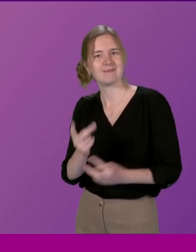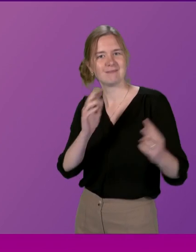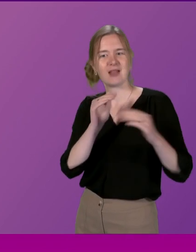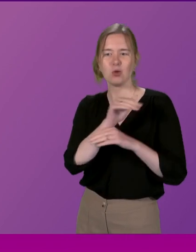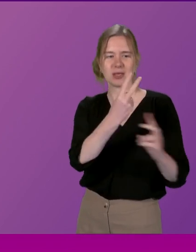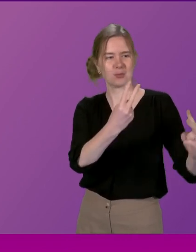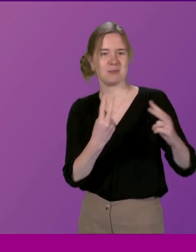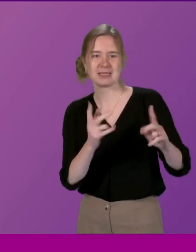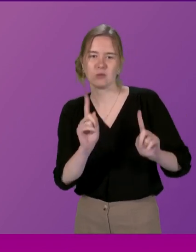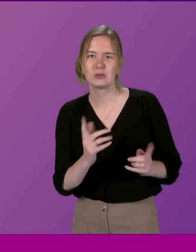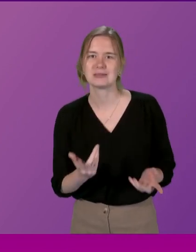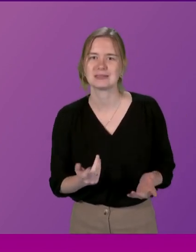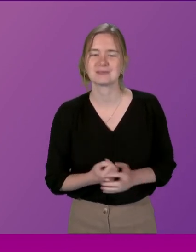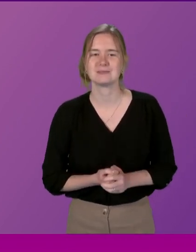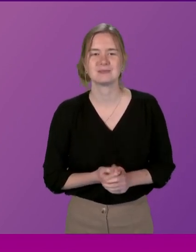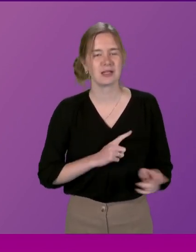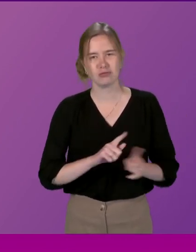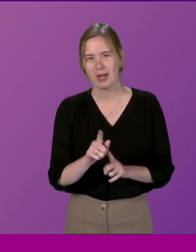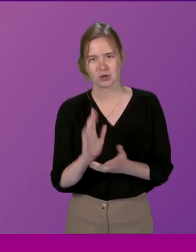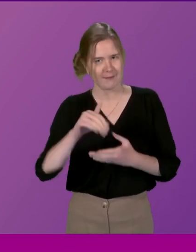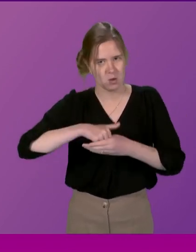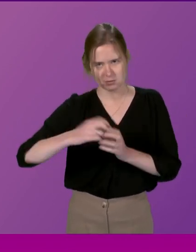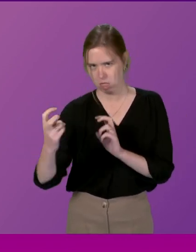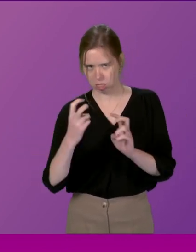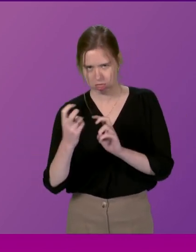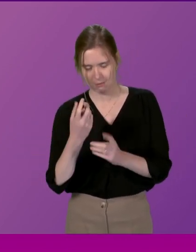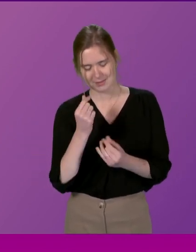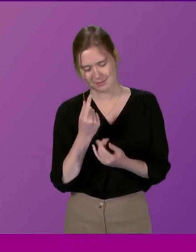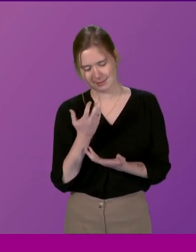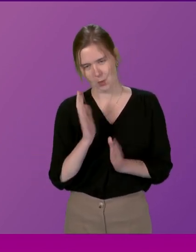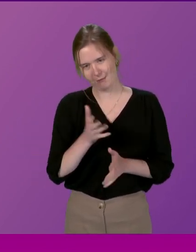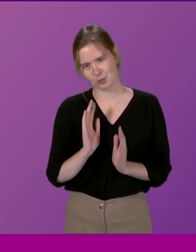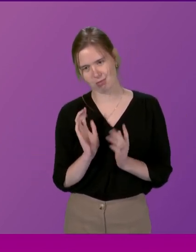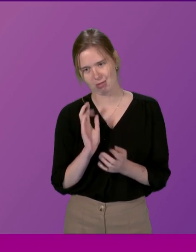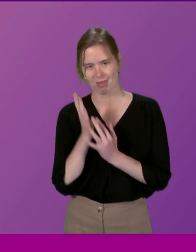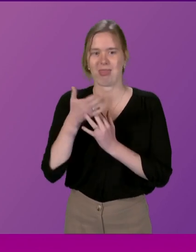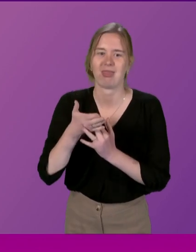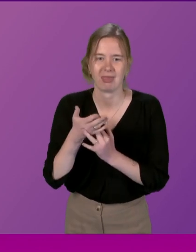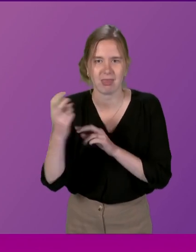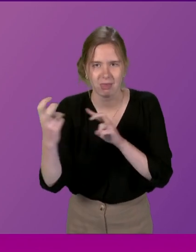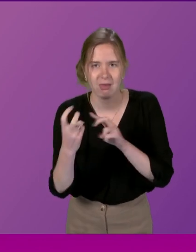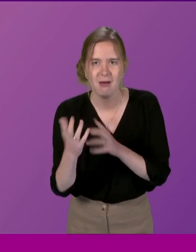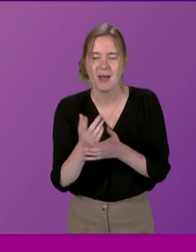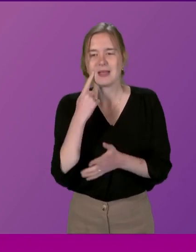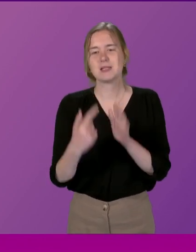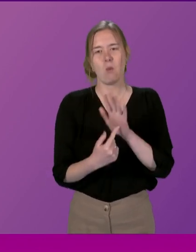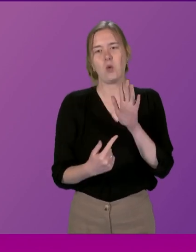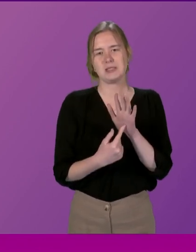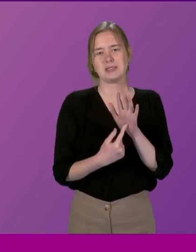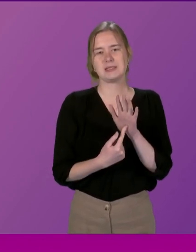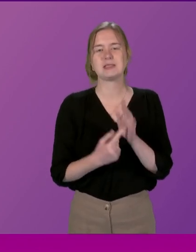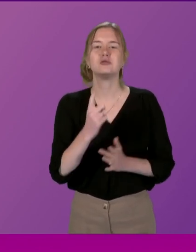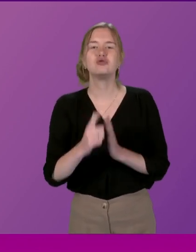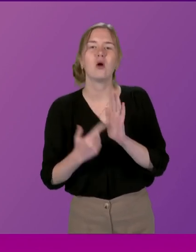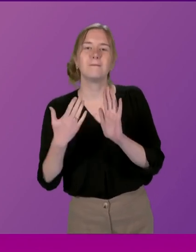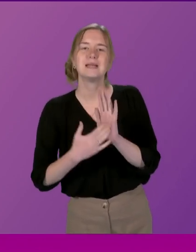for one, try to not get dragged into that But sometimes we can't help ourselves But I think it's an important thing that we have to look at John Mason